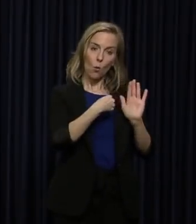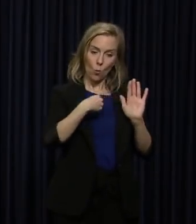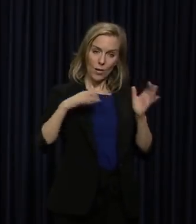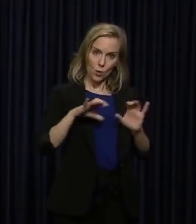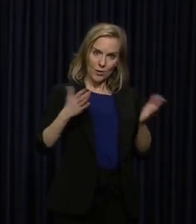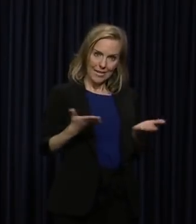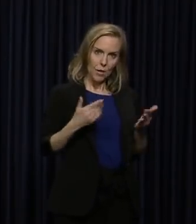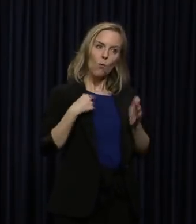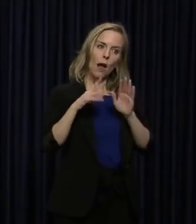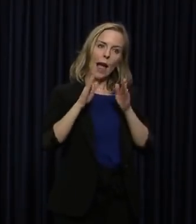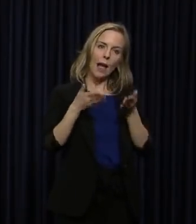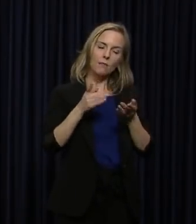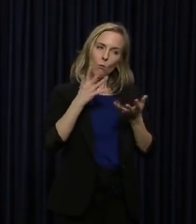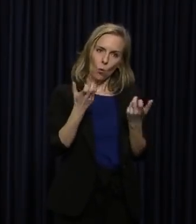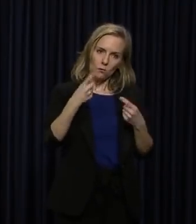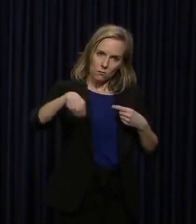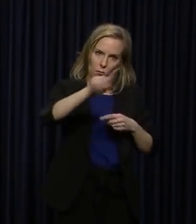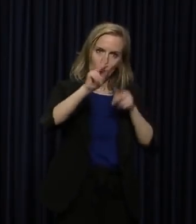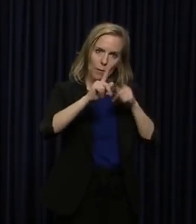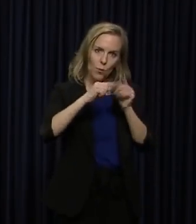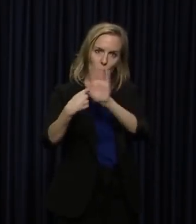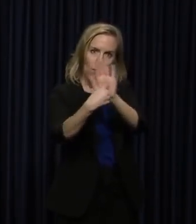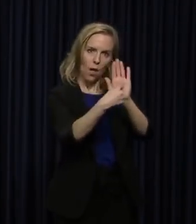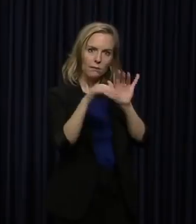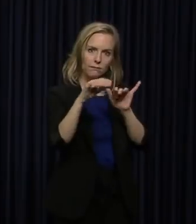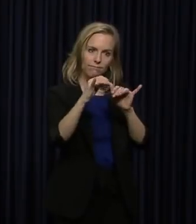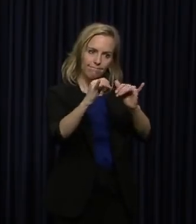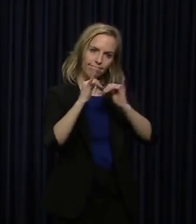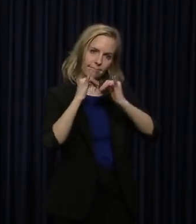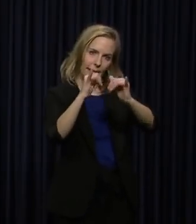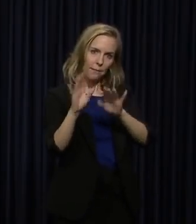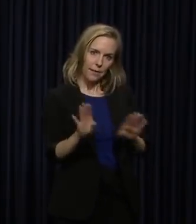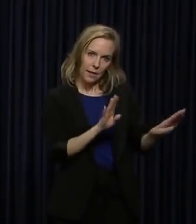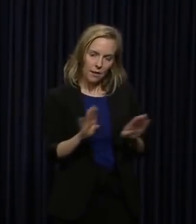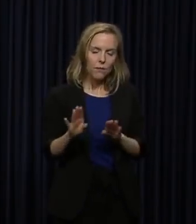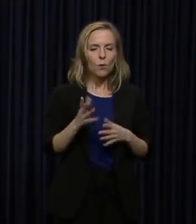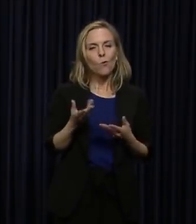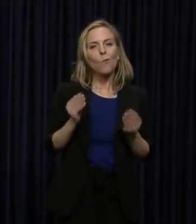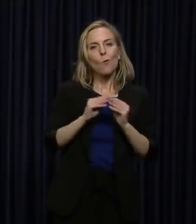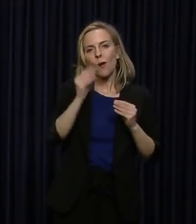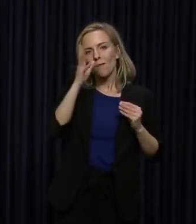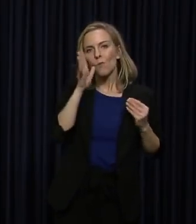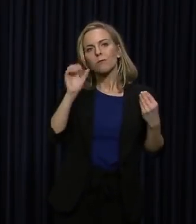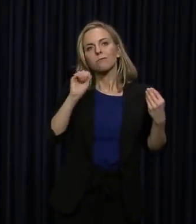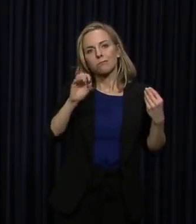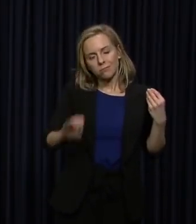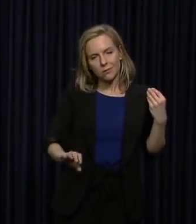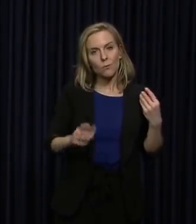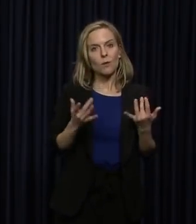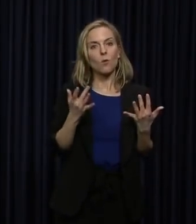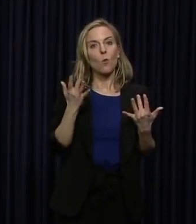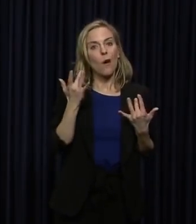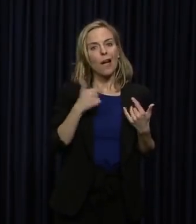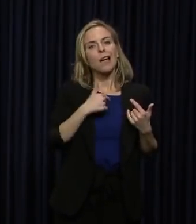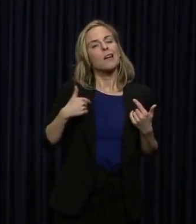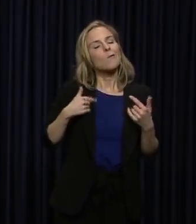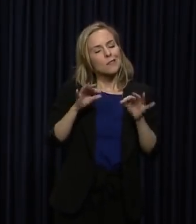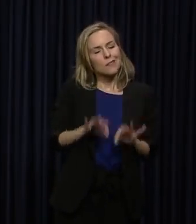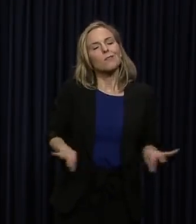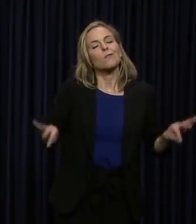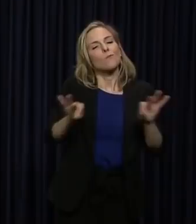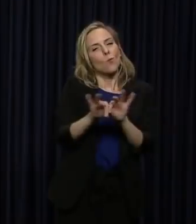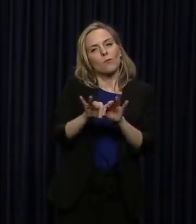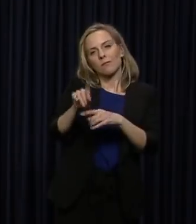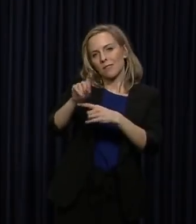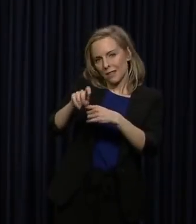people to be modeling. So we'll have more details on that, but, again, we are taking the steps